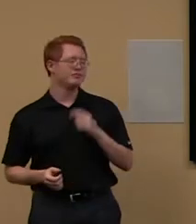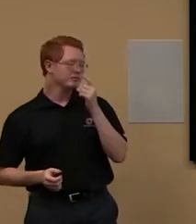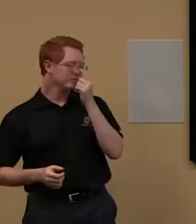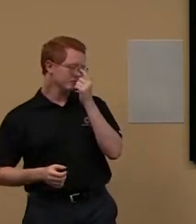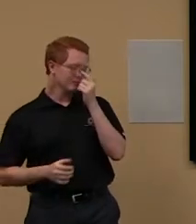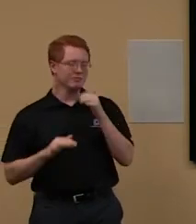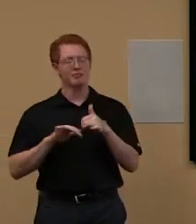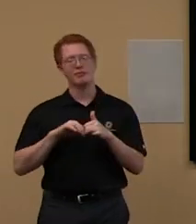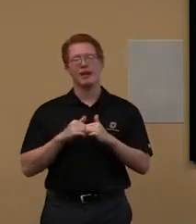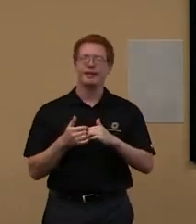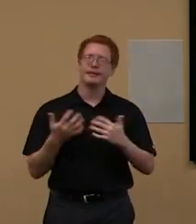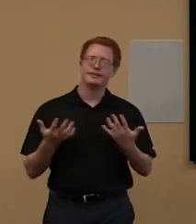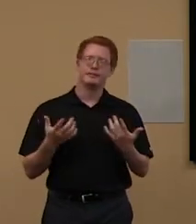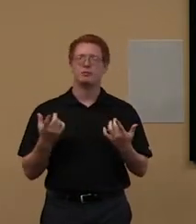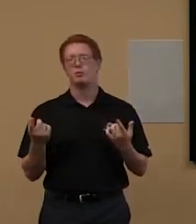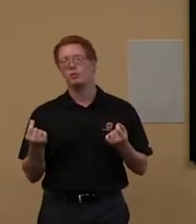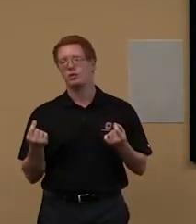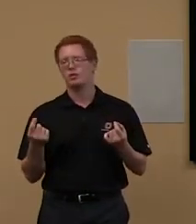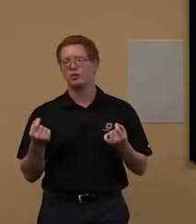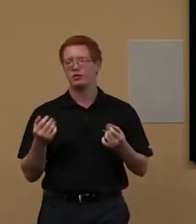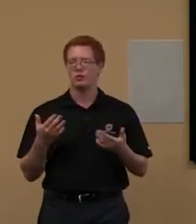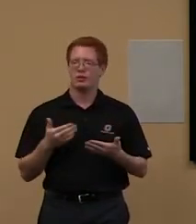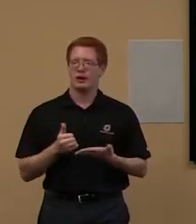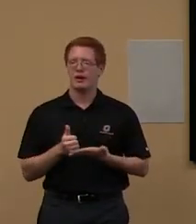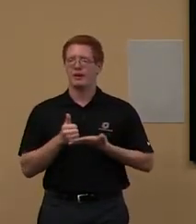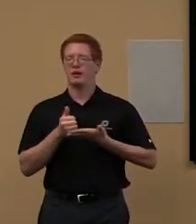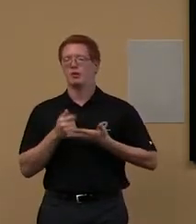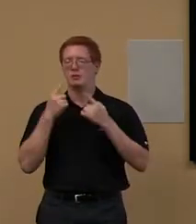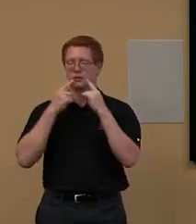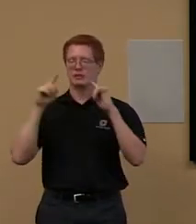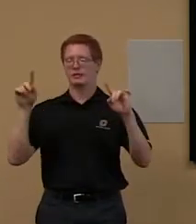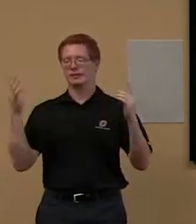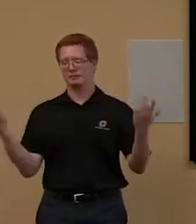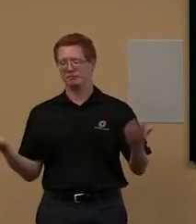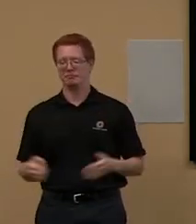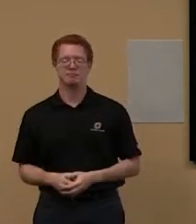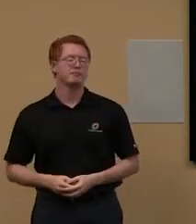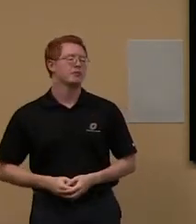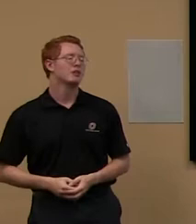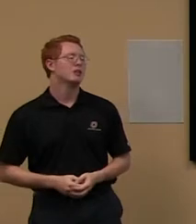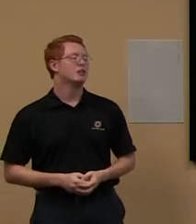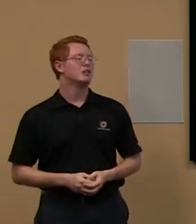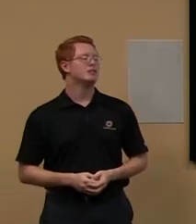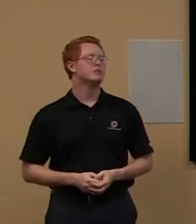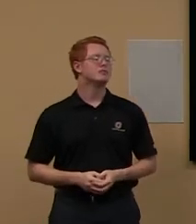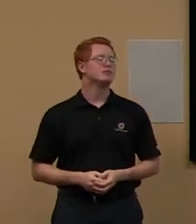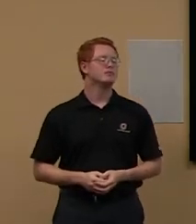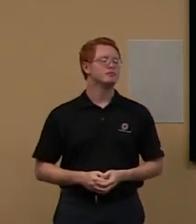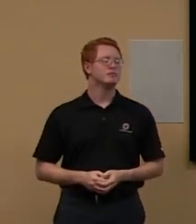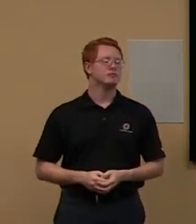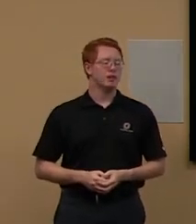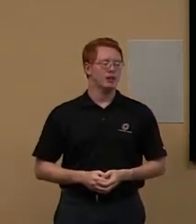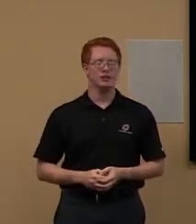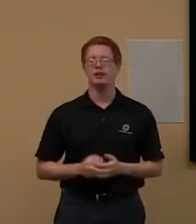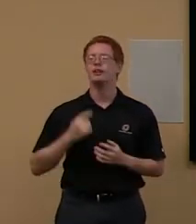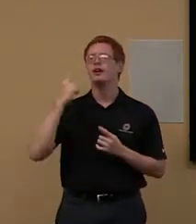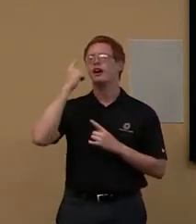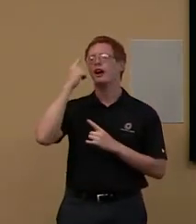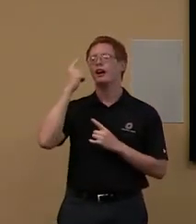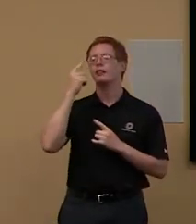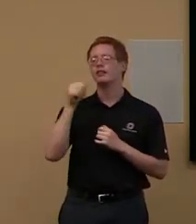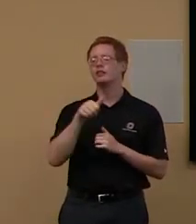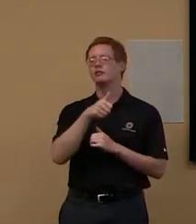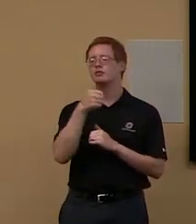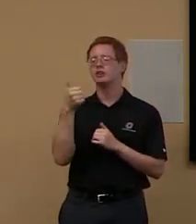should I be, what should I do to become successful here? You know, so, um, and I think, another thing to remember is